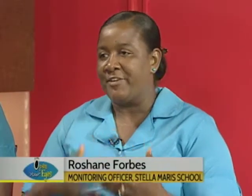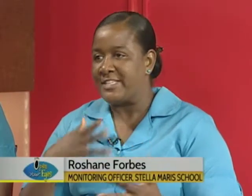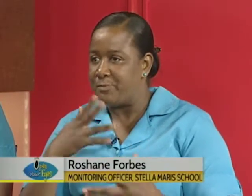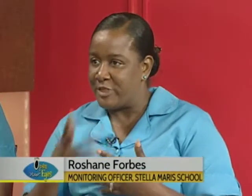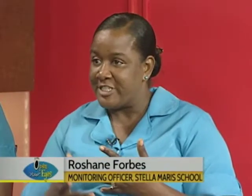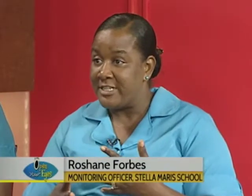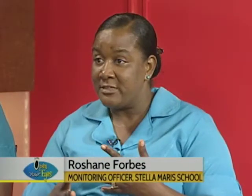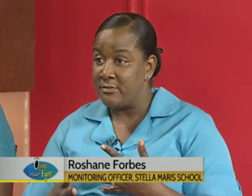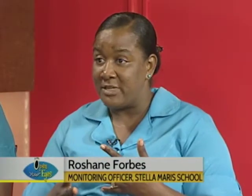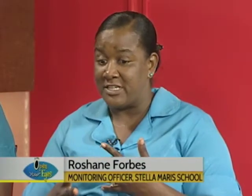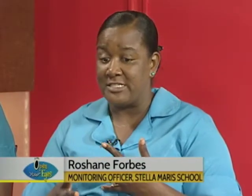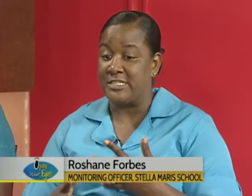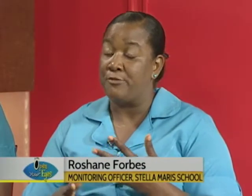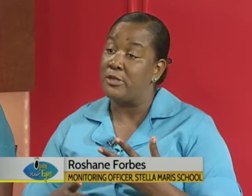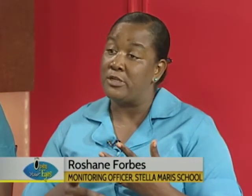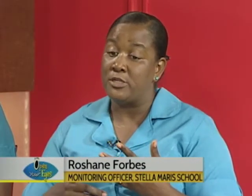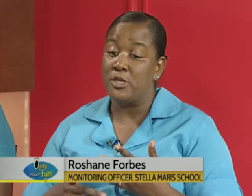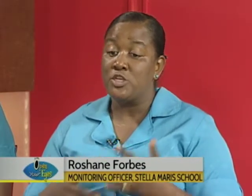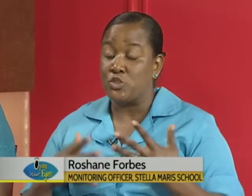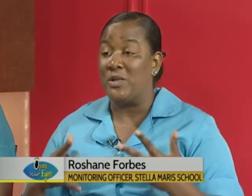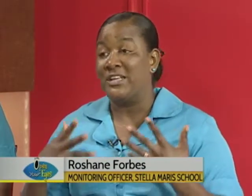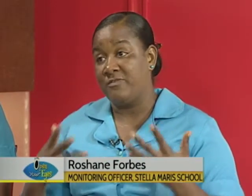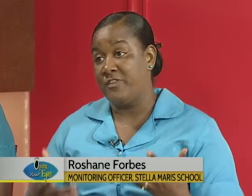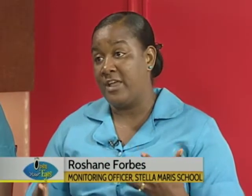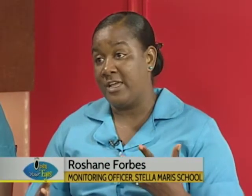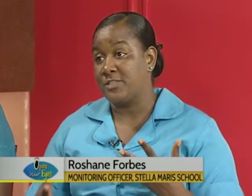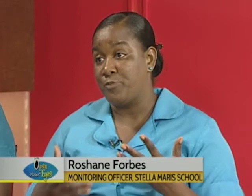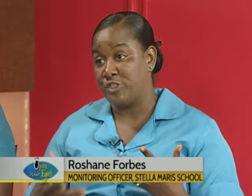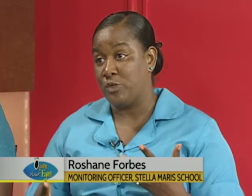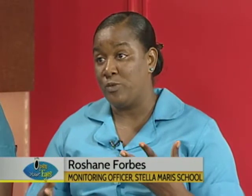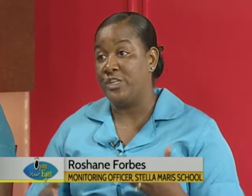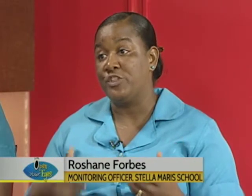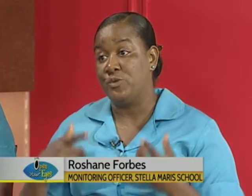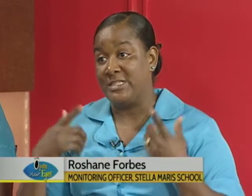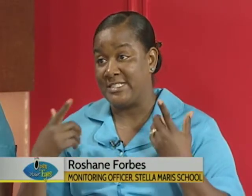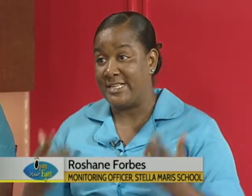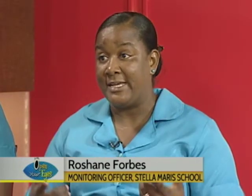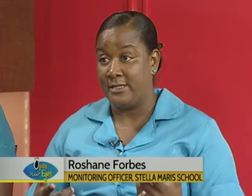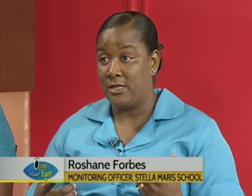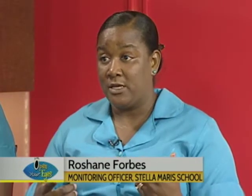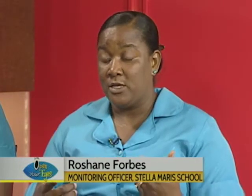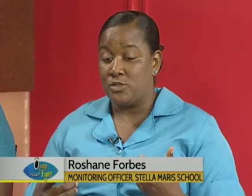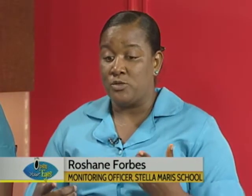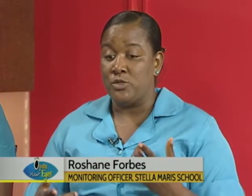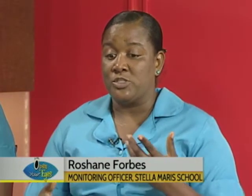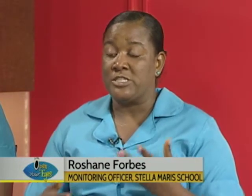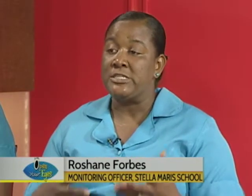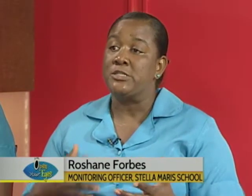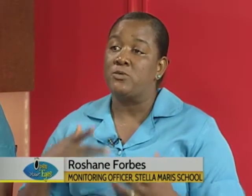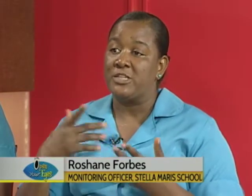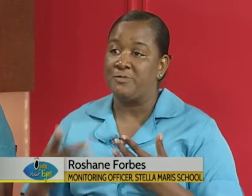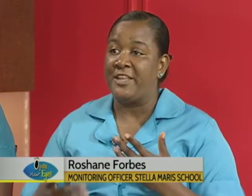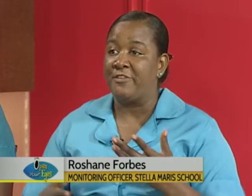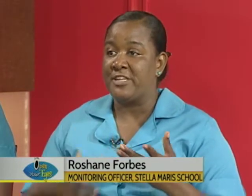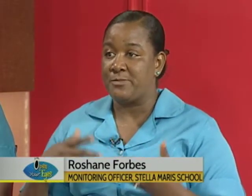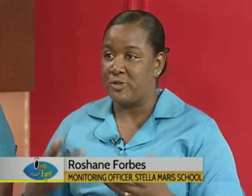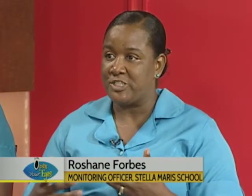expression because they really show a lot of expression when they're doing a sign so you just need to watch by their expression